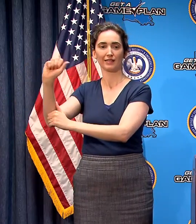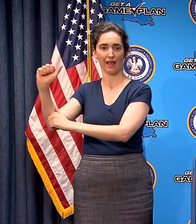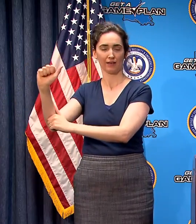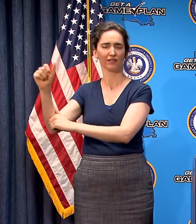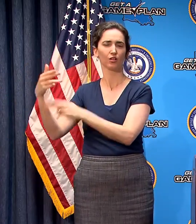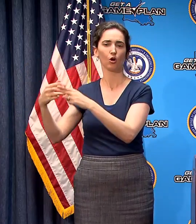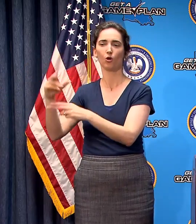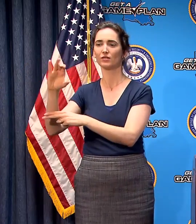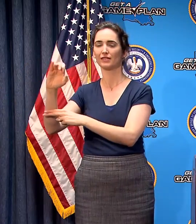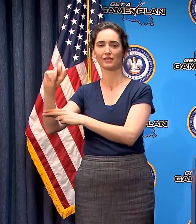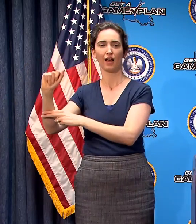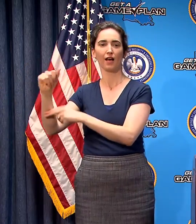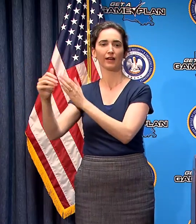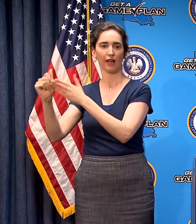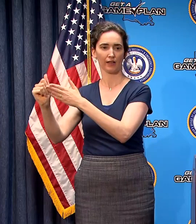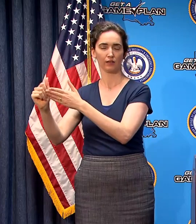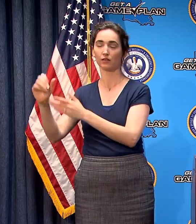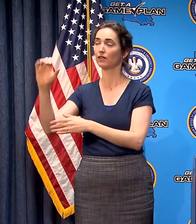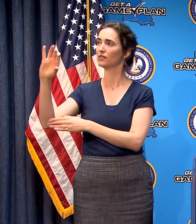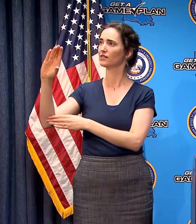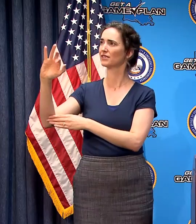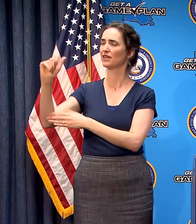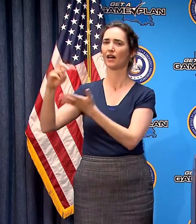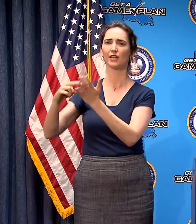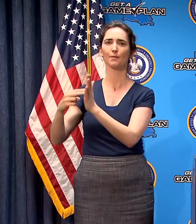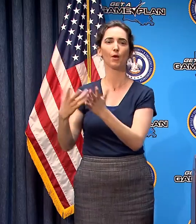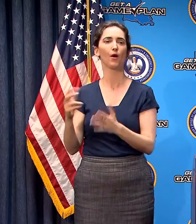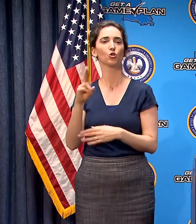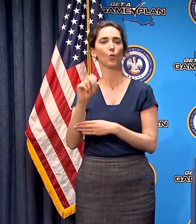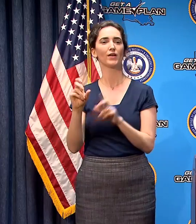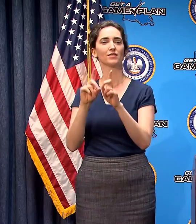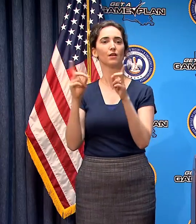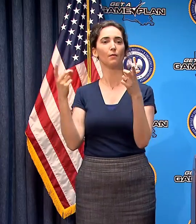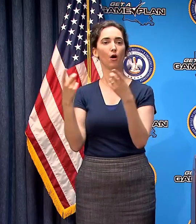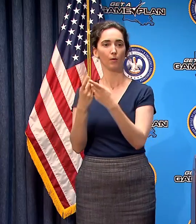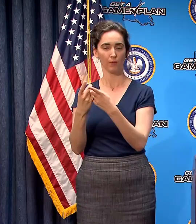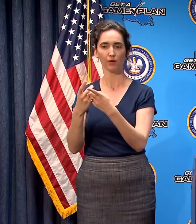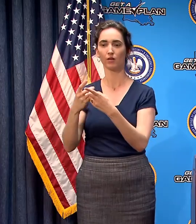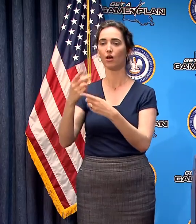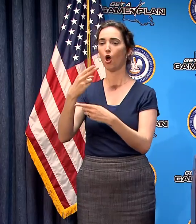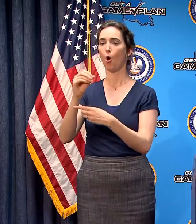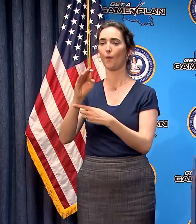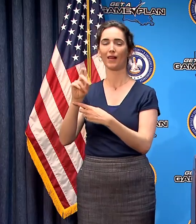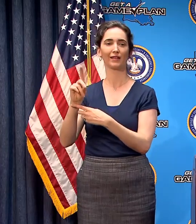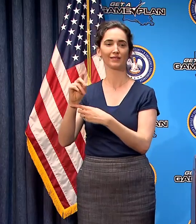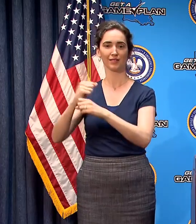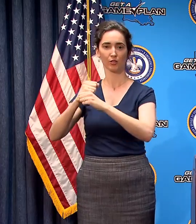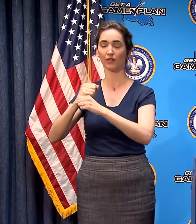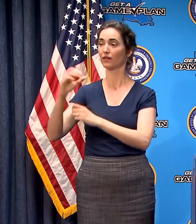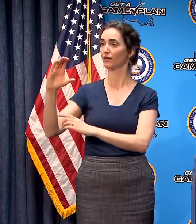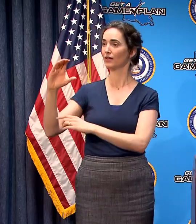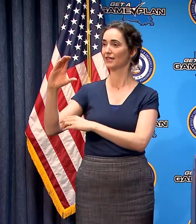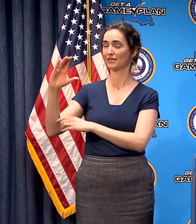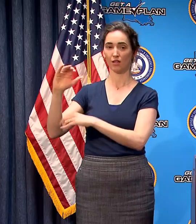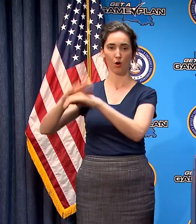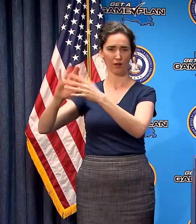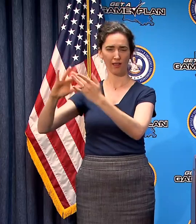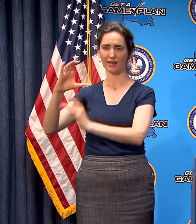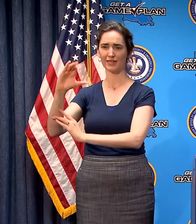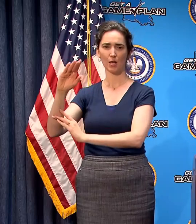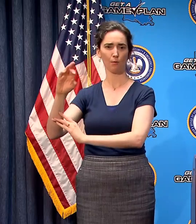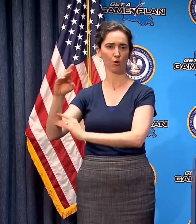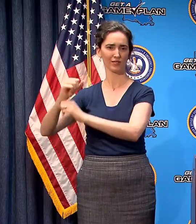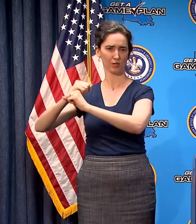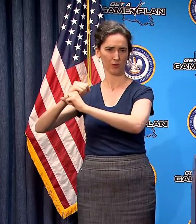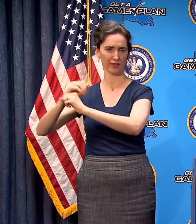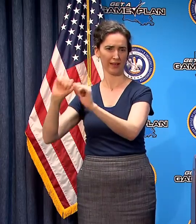and by the way cisa is the u.s. department of homeland security cyber security and infrastructure security agency and